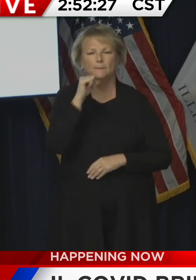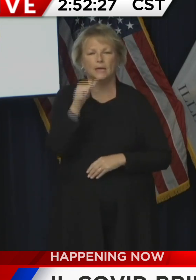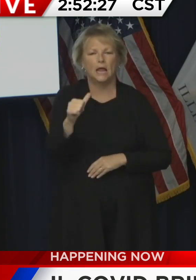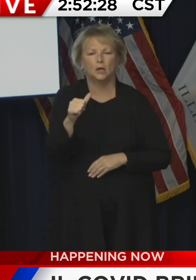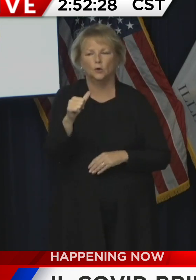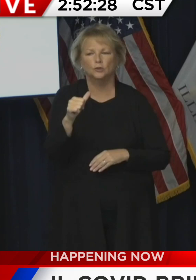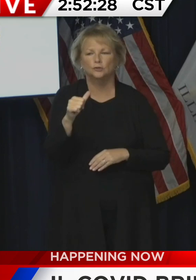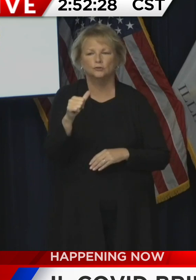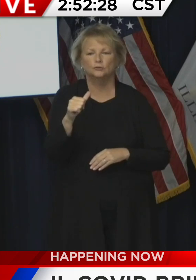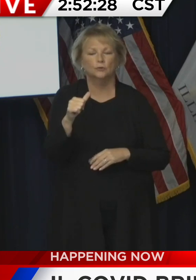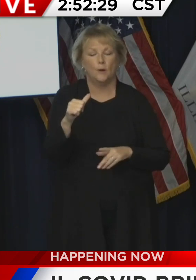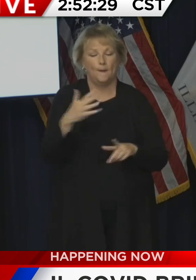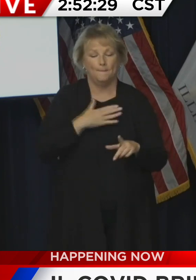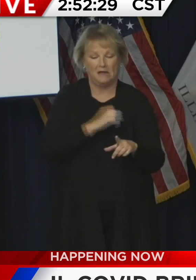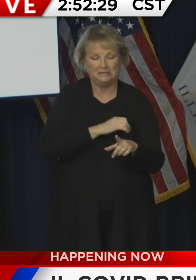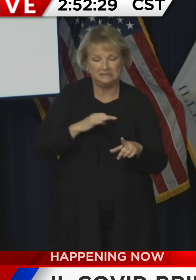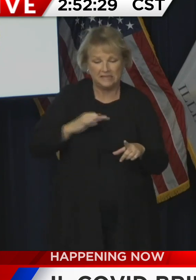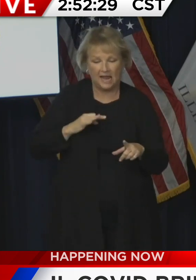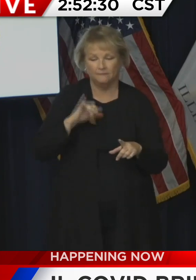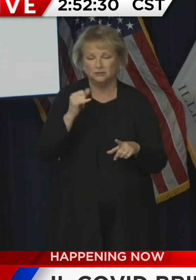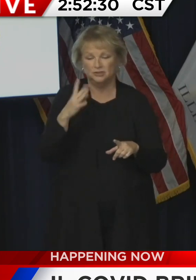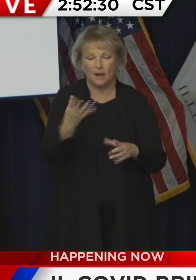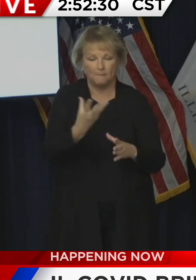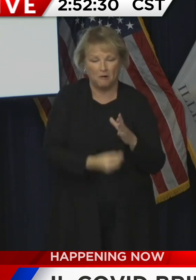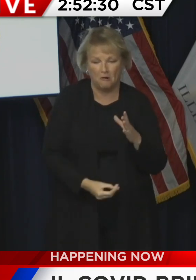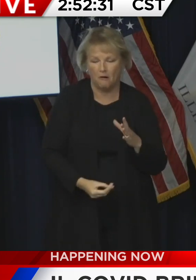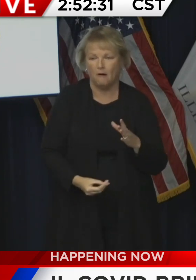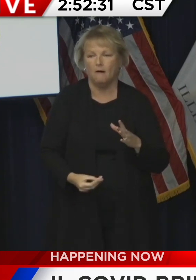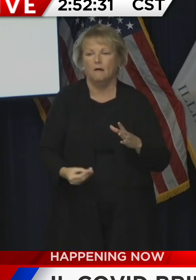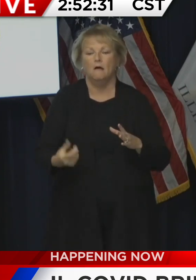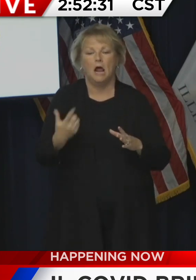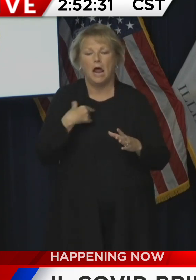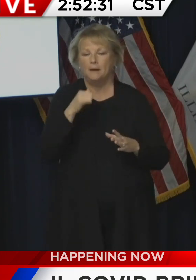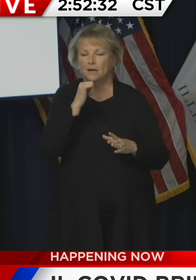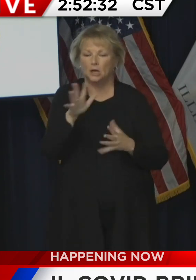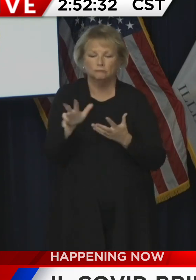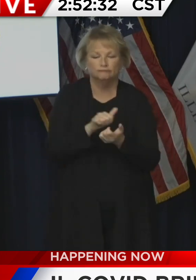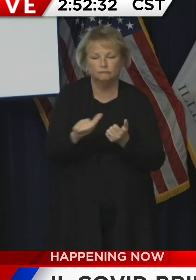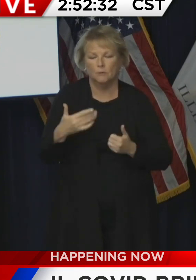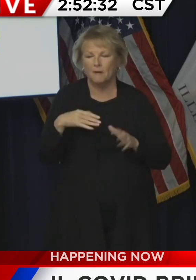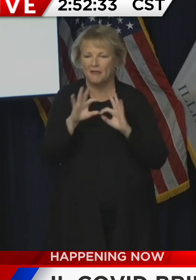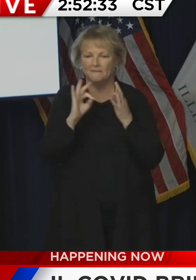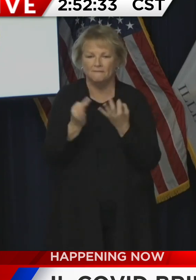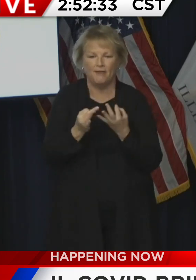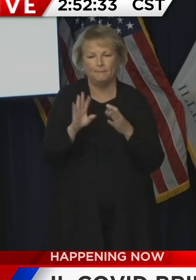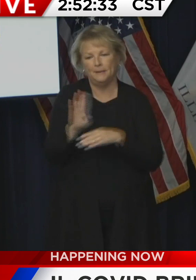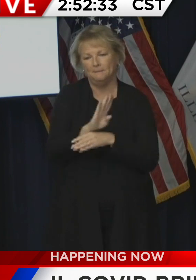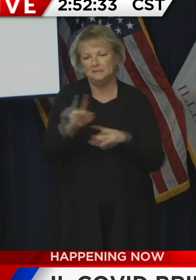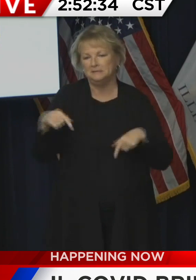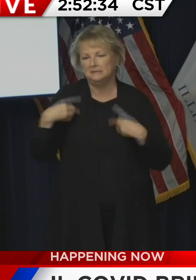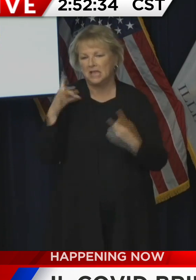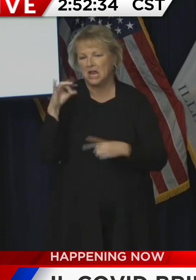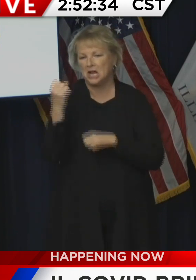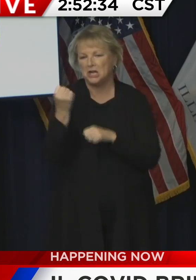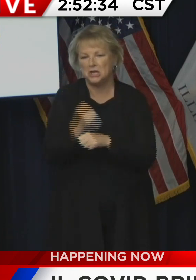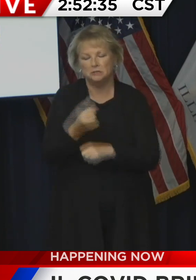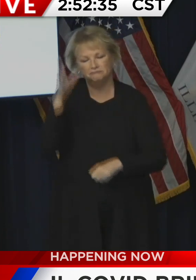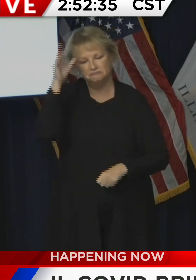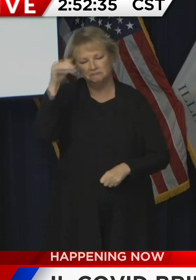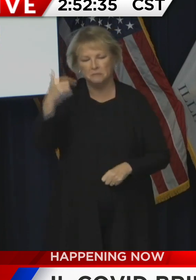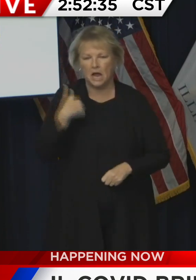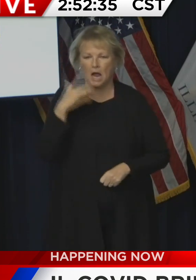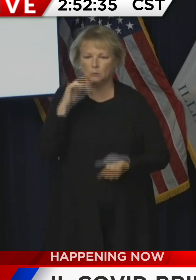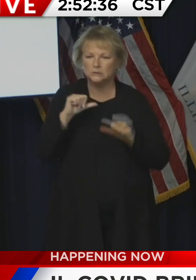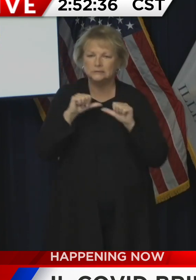employees' jobs on the line, they're not going to, you know, ruin a family business that they've had for 80 years and they're determined to stay